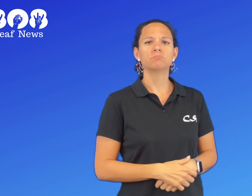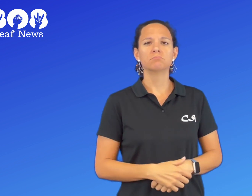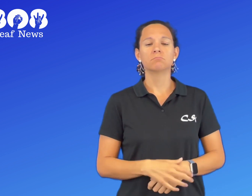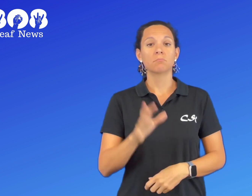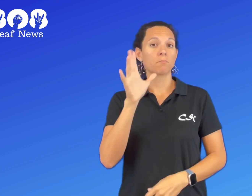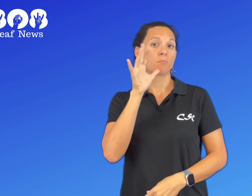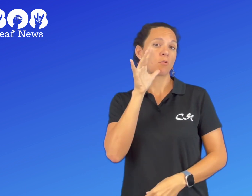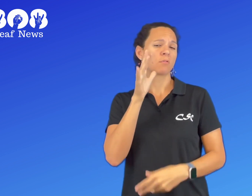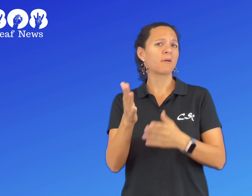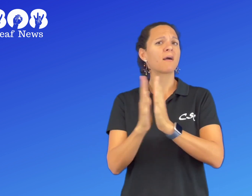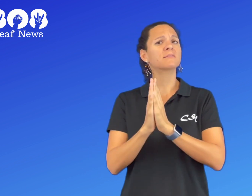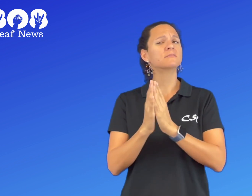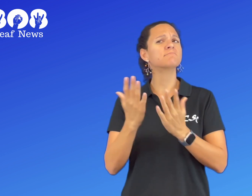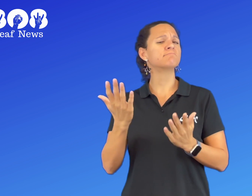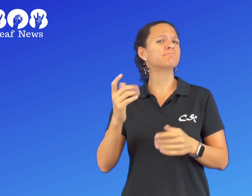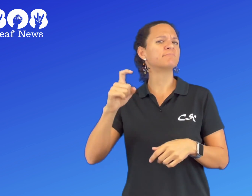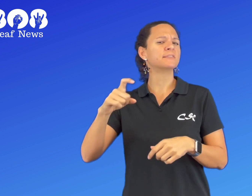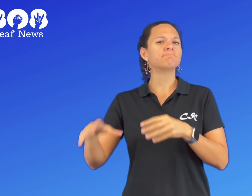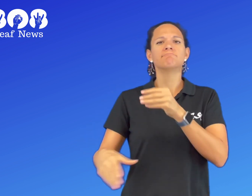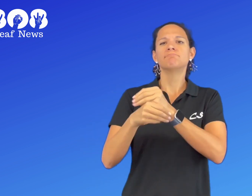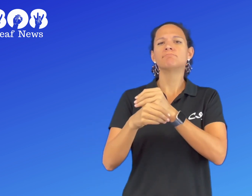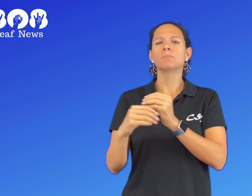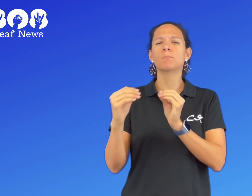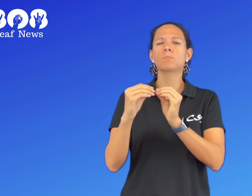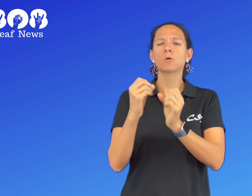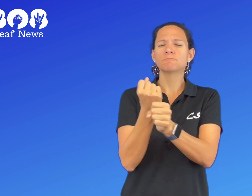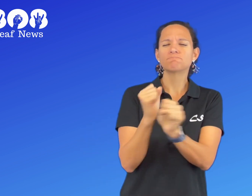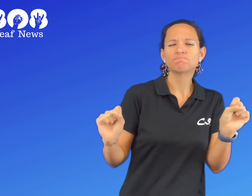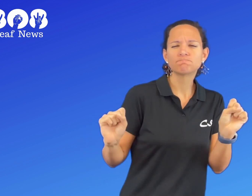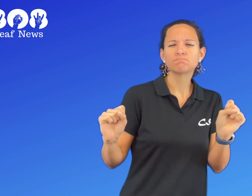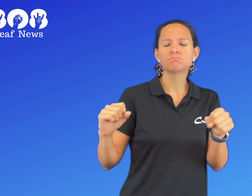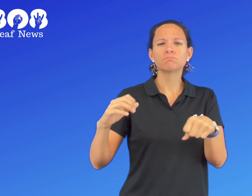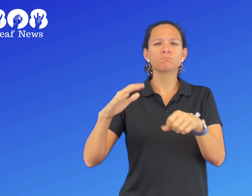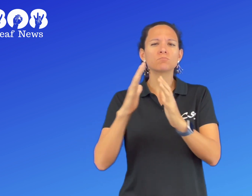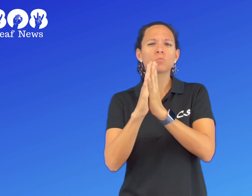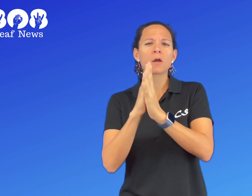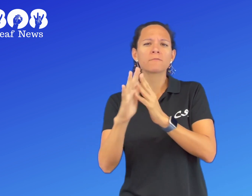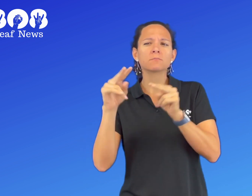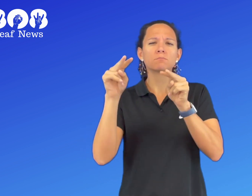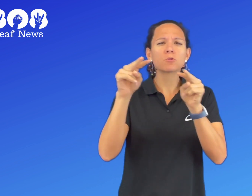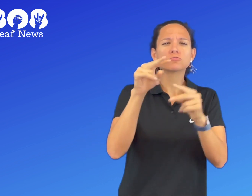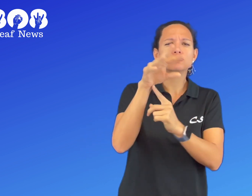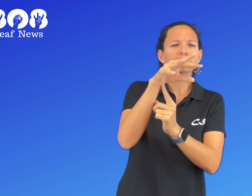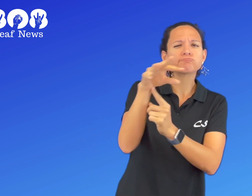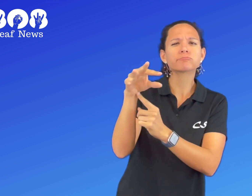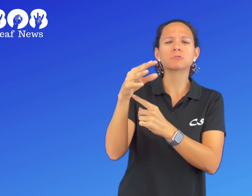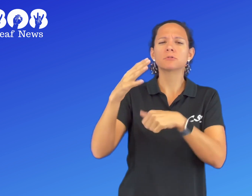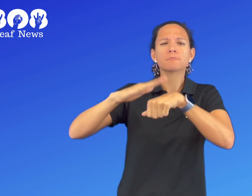The mother is asking for stronger pedestrian measures. She is asking for traffic monitors